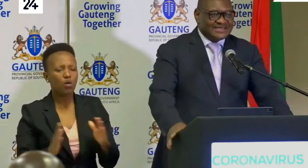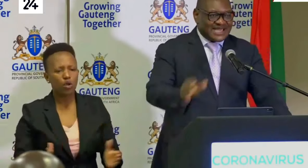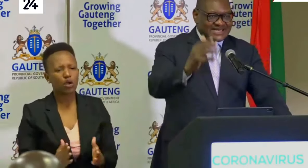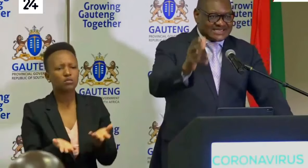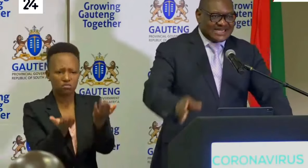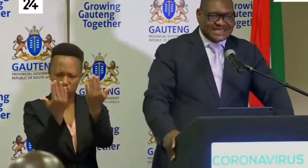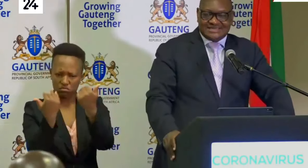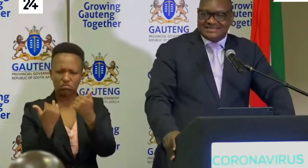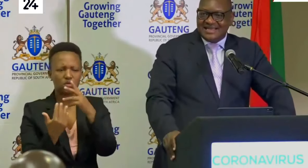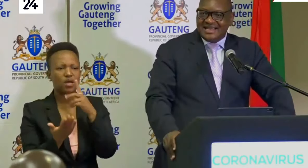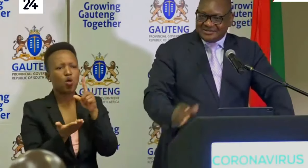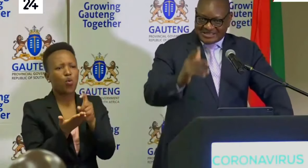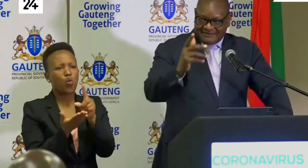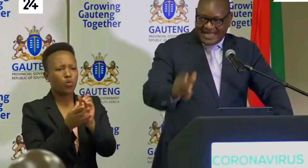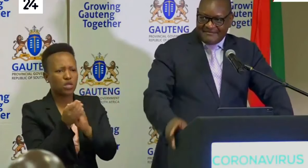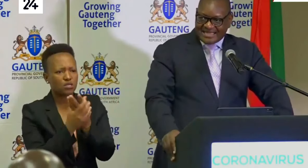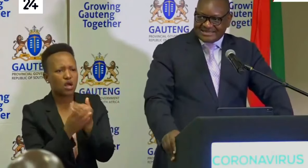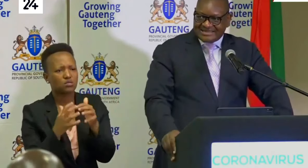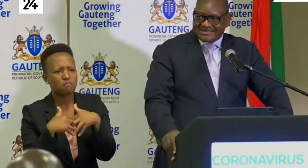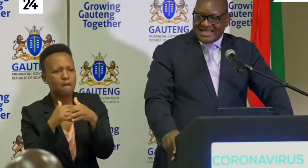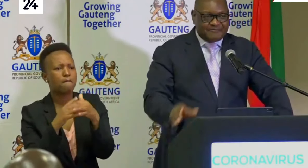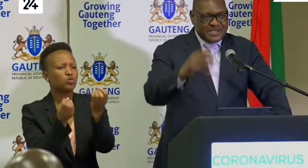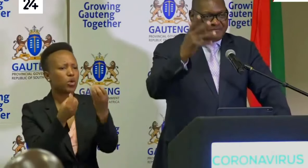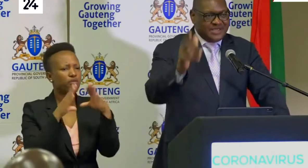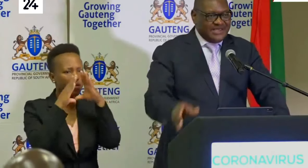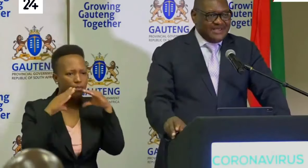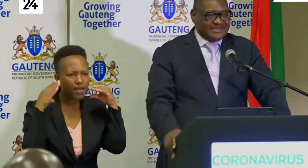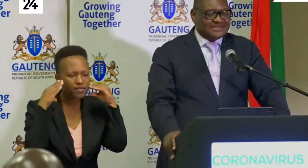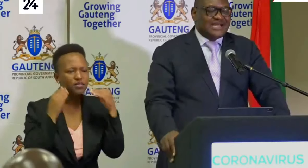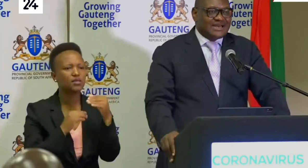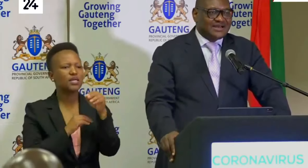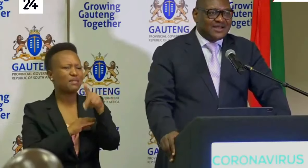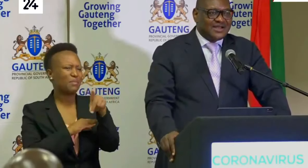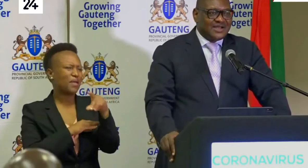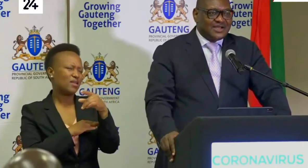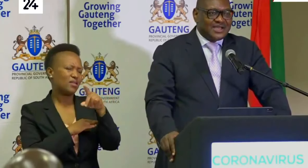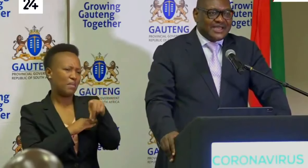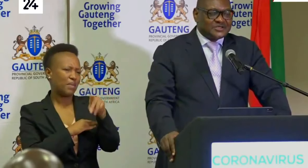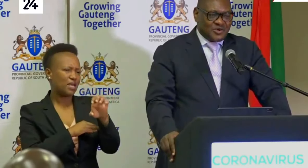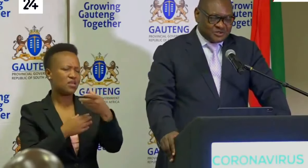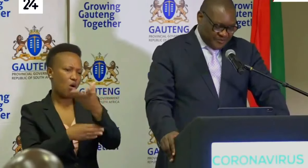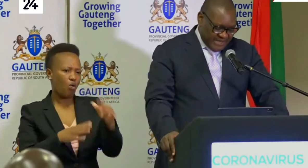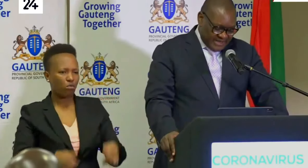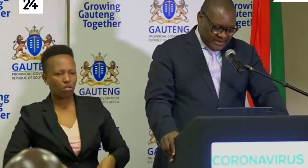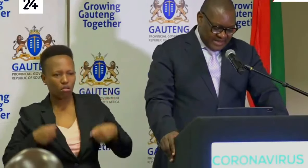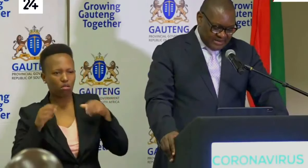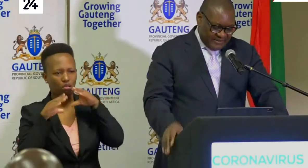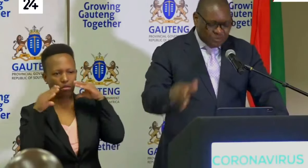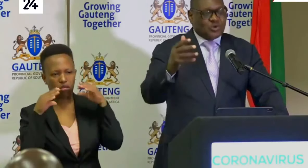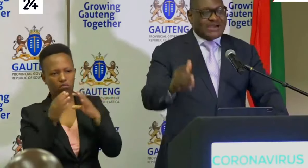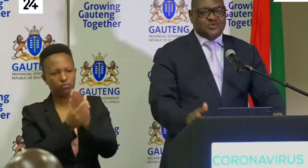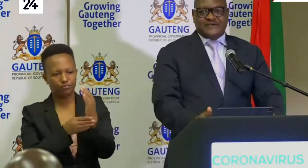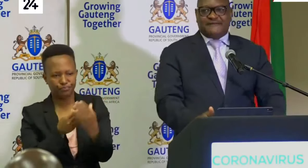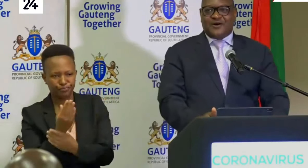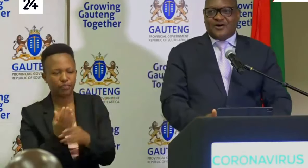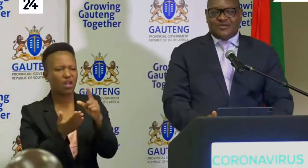sanitizers, to supply masks, and PPE in general to also be able